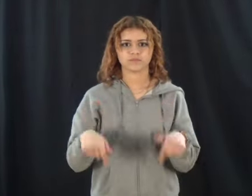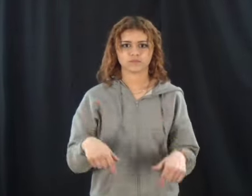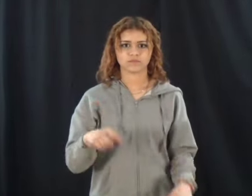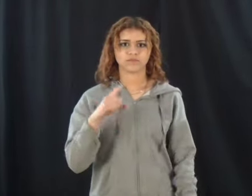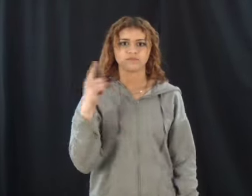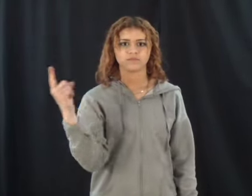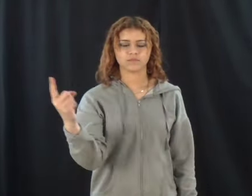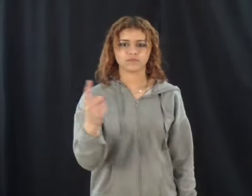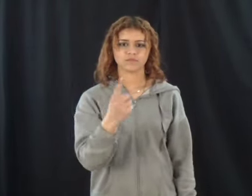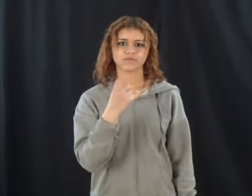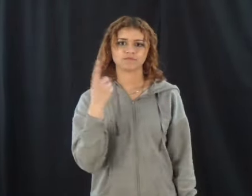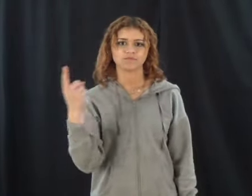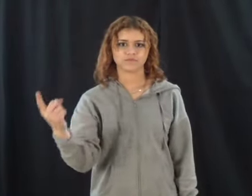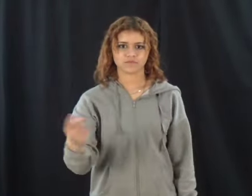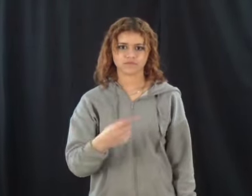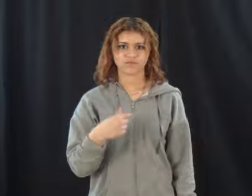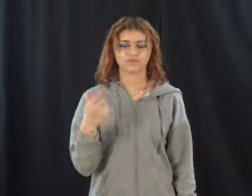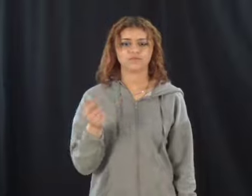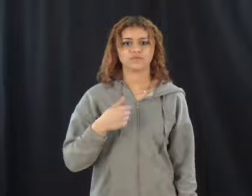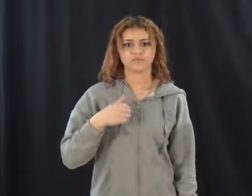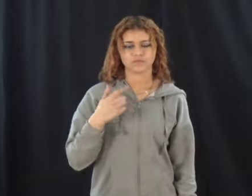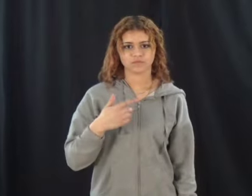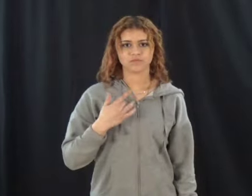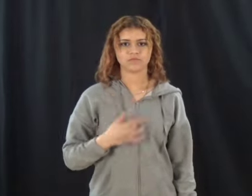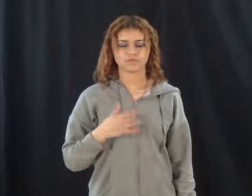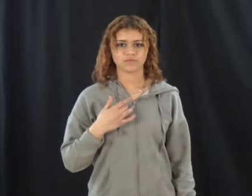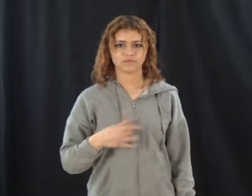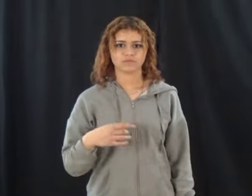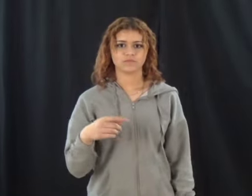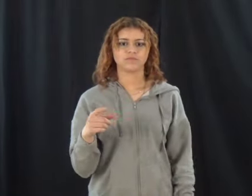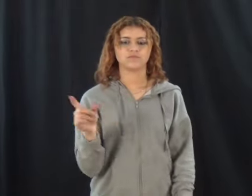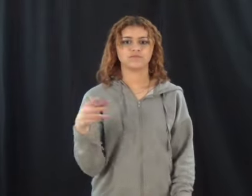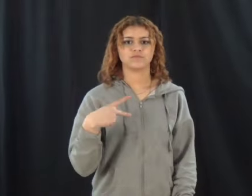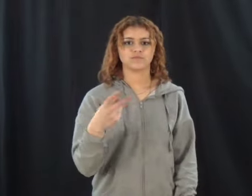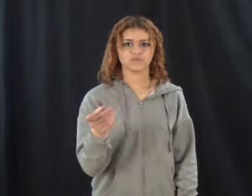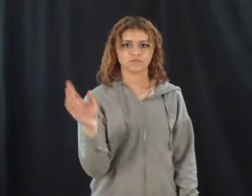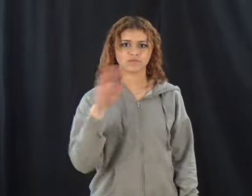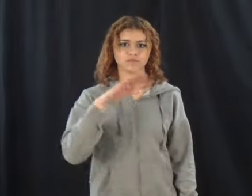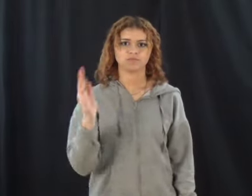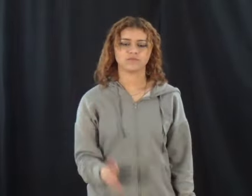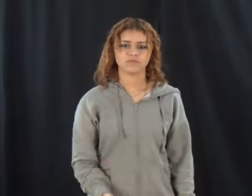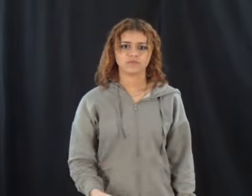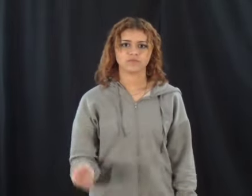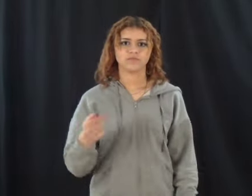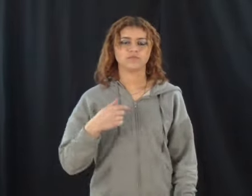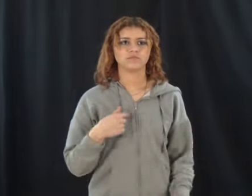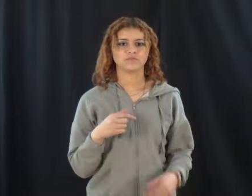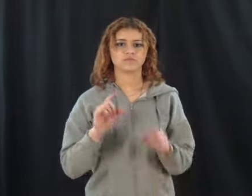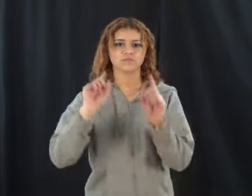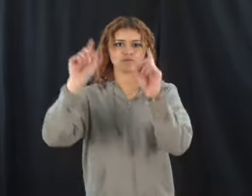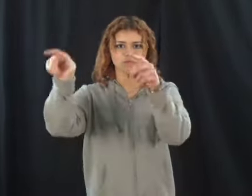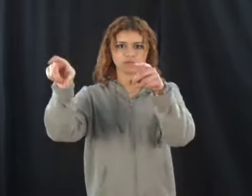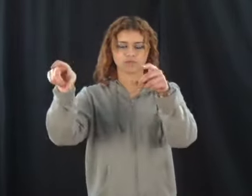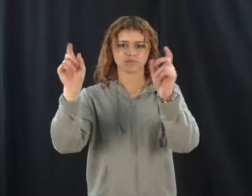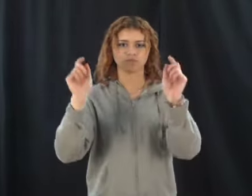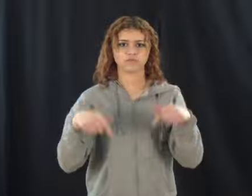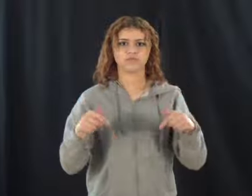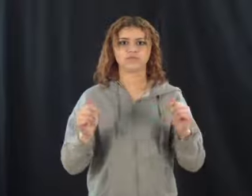stay here forever, I'd be fine if we never Had to leave, I'm